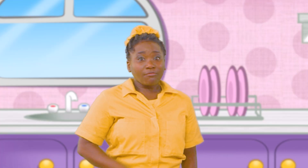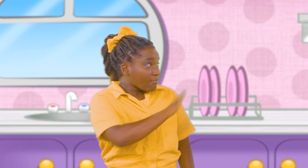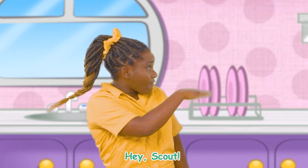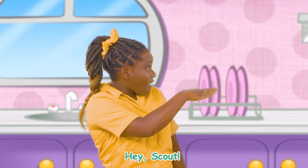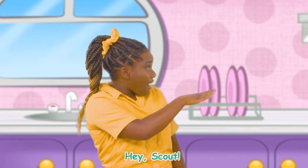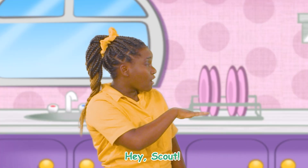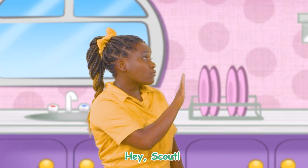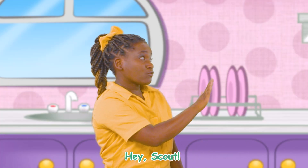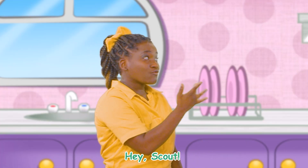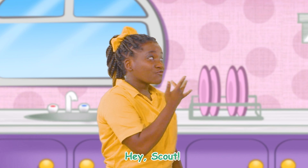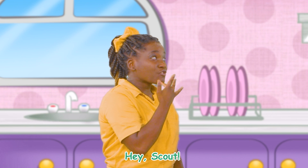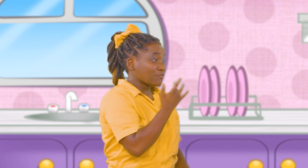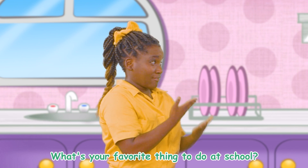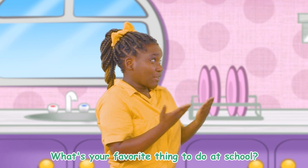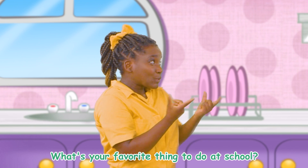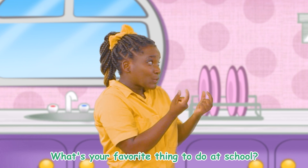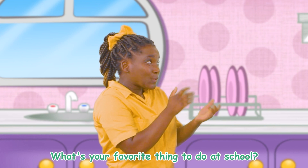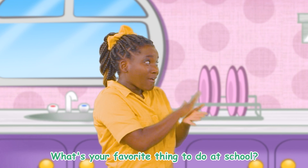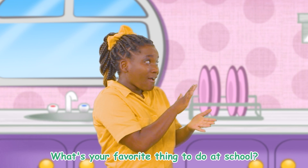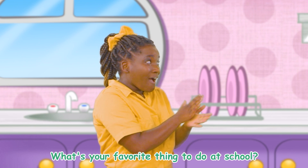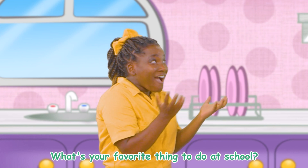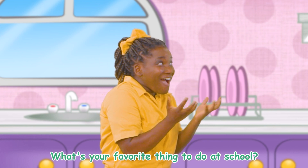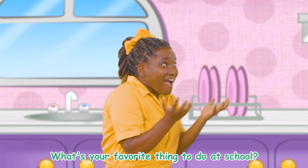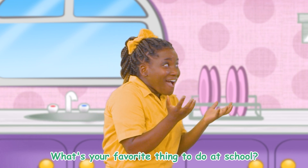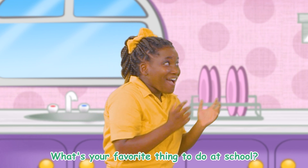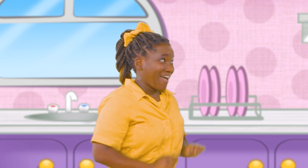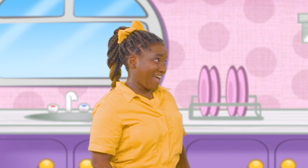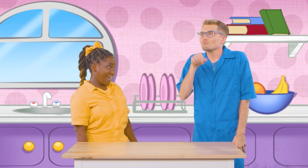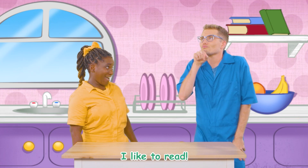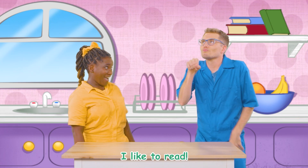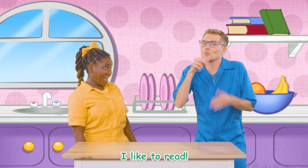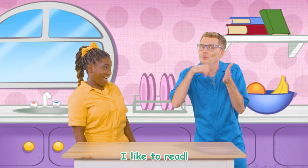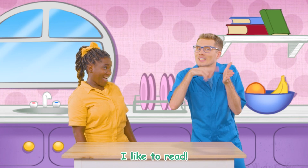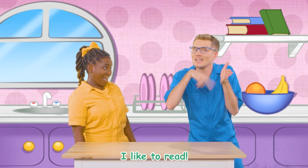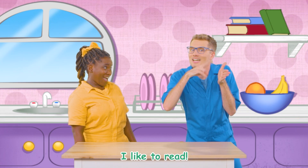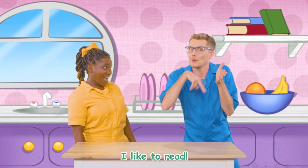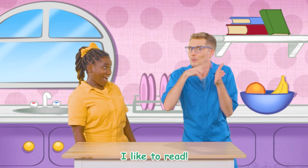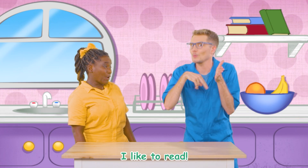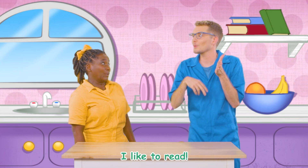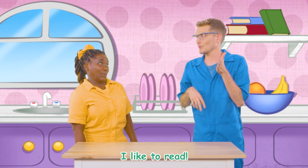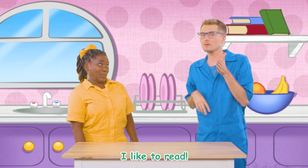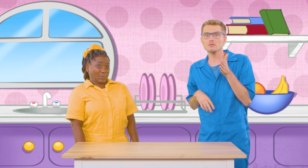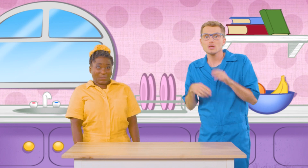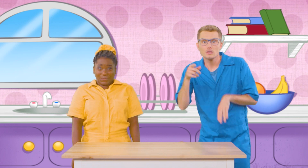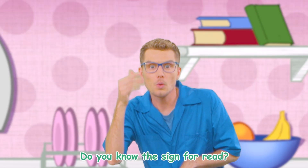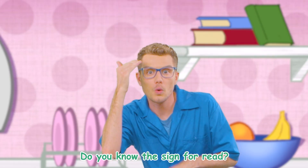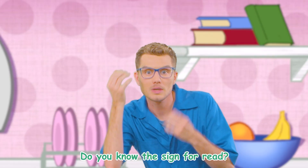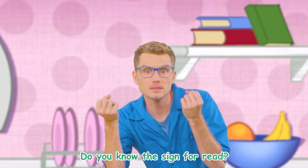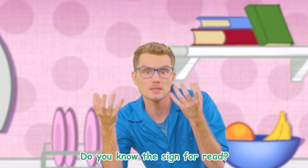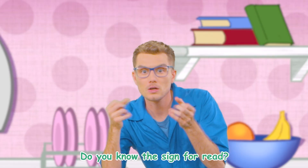Hey, Scout! What's your favorite thing to do at school? I like to read! Do you know the